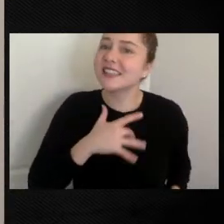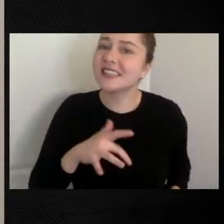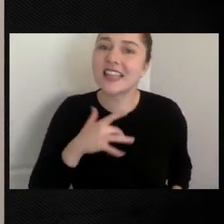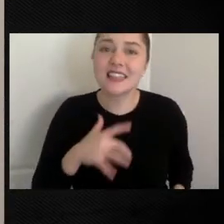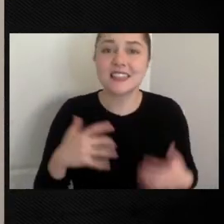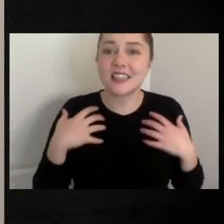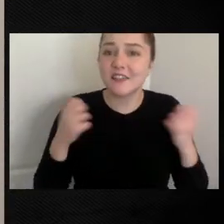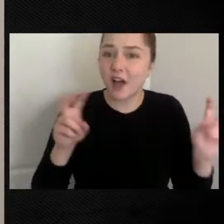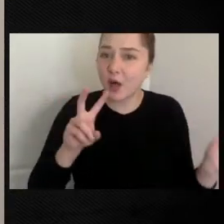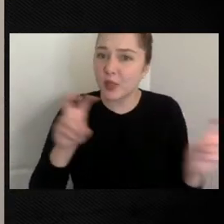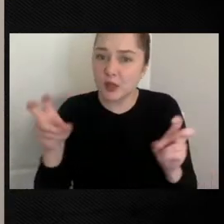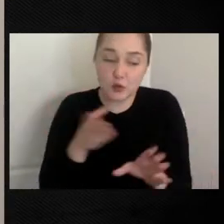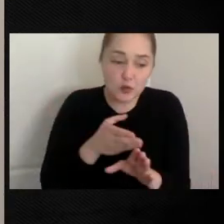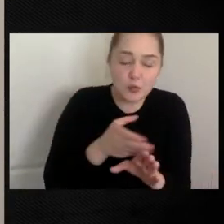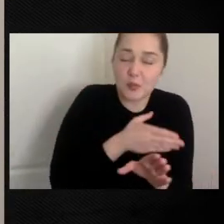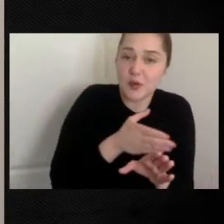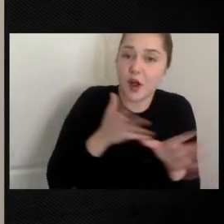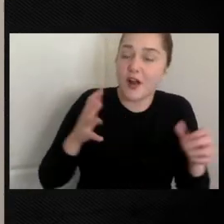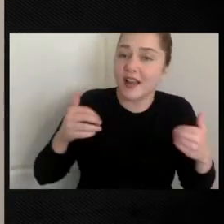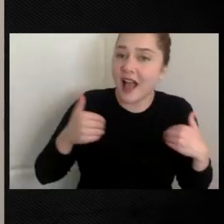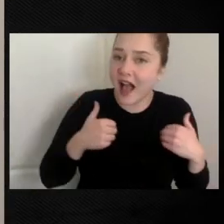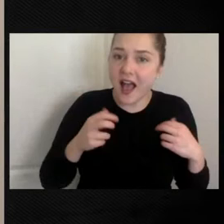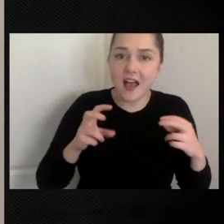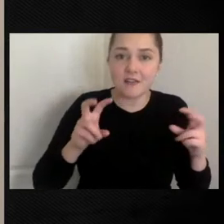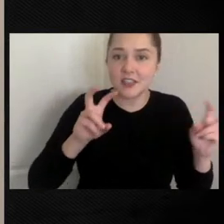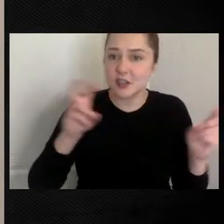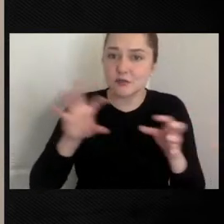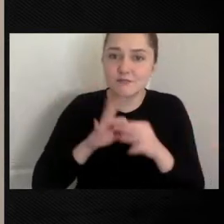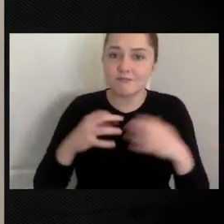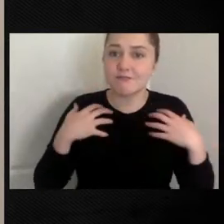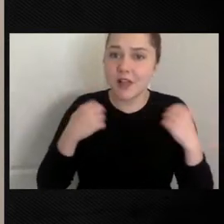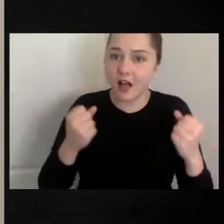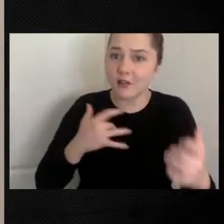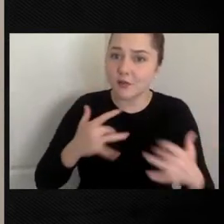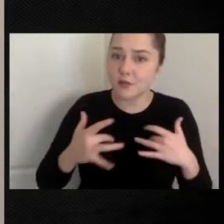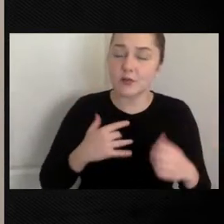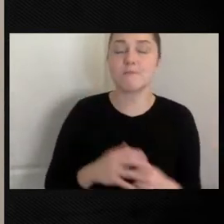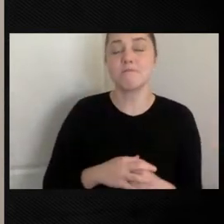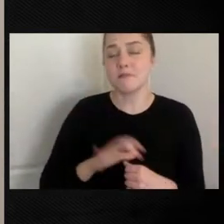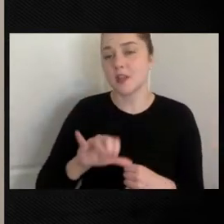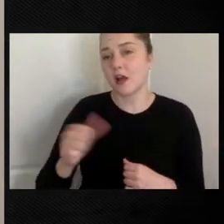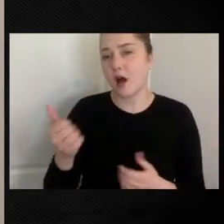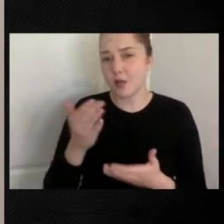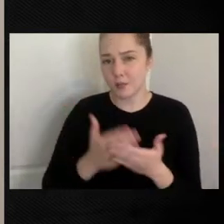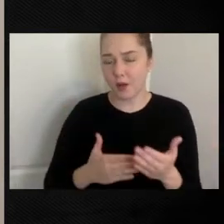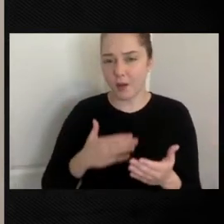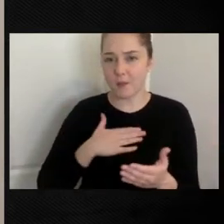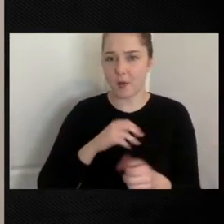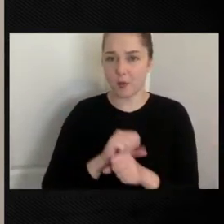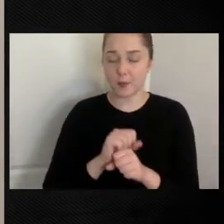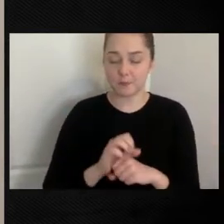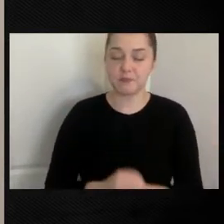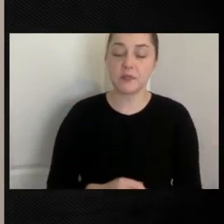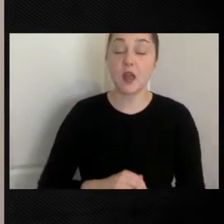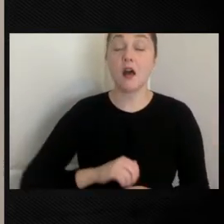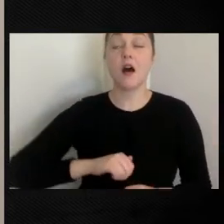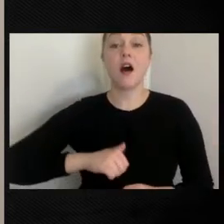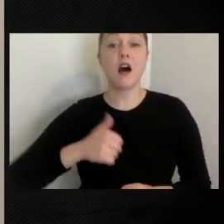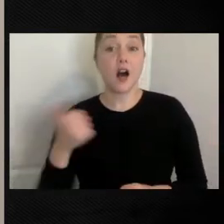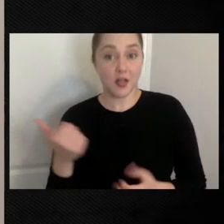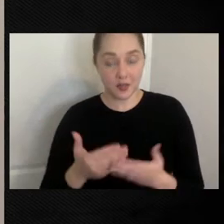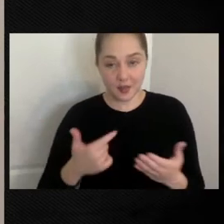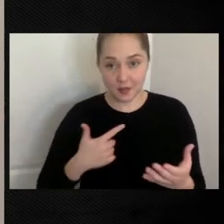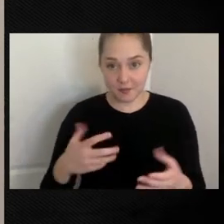conditions. And so that's another big part of our work. What I also have been involved in is again